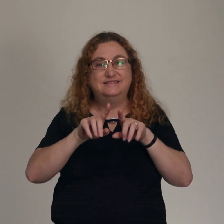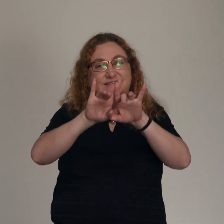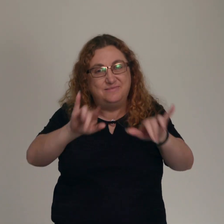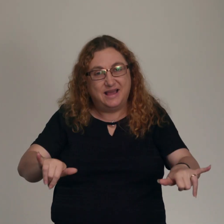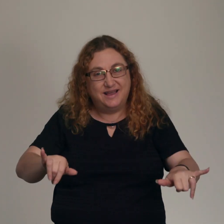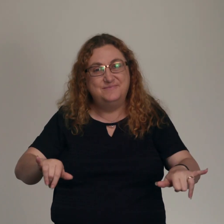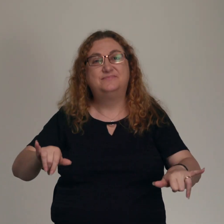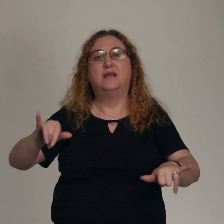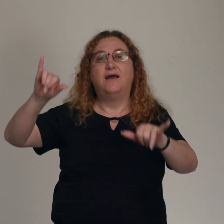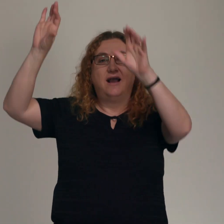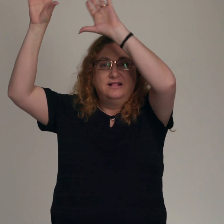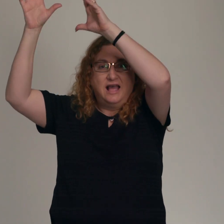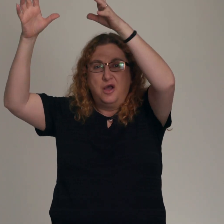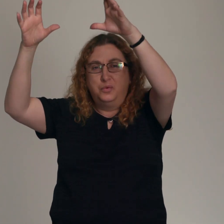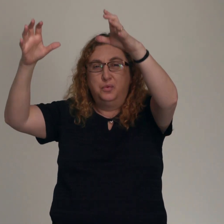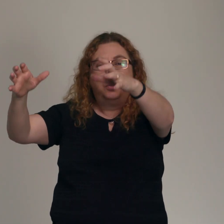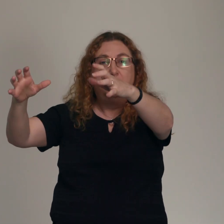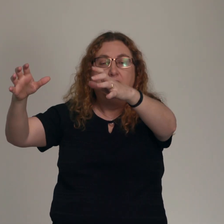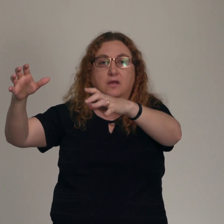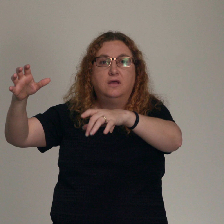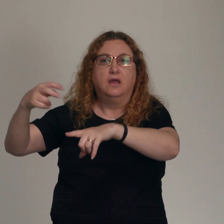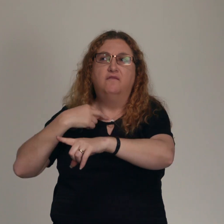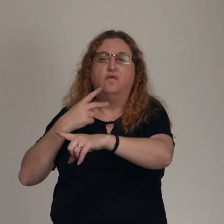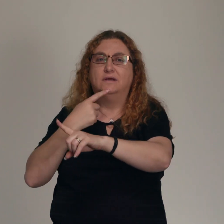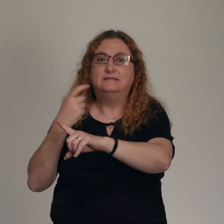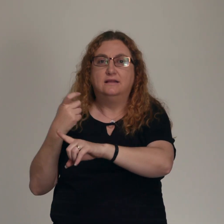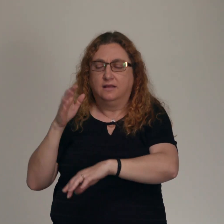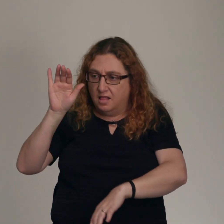I love with him. I am well pleased. Listen to him.